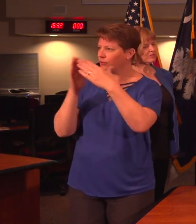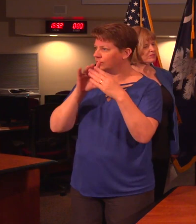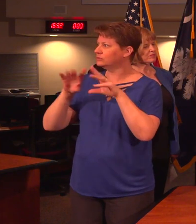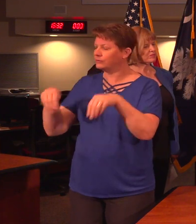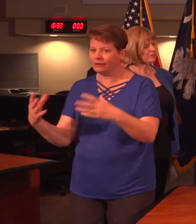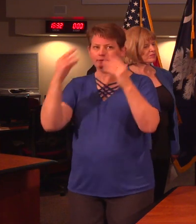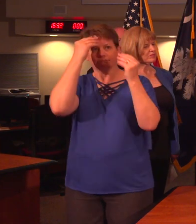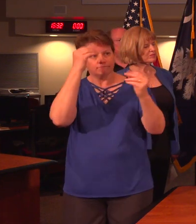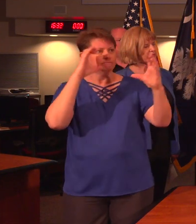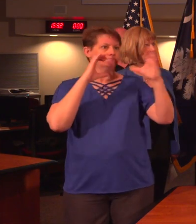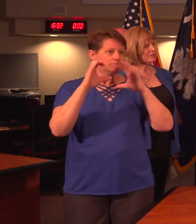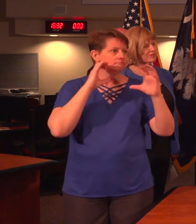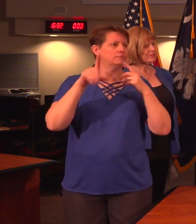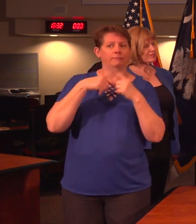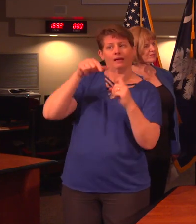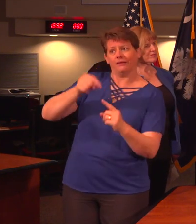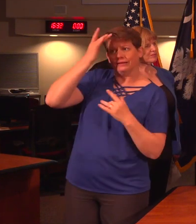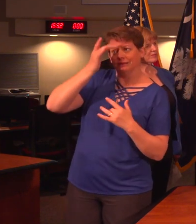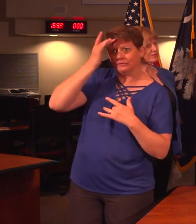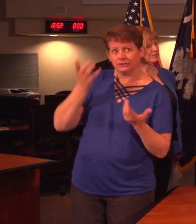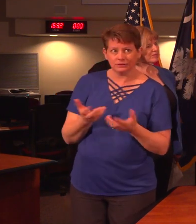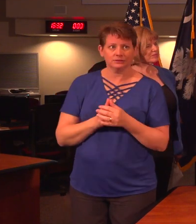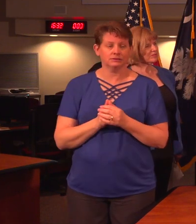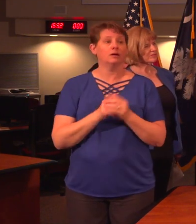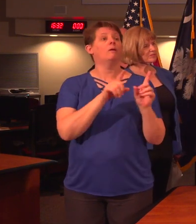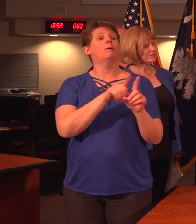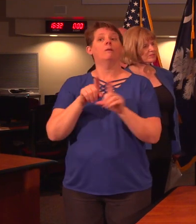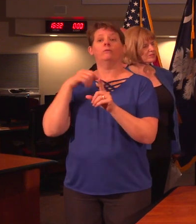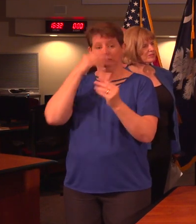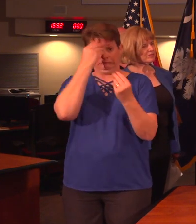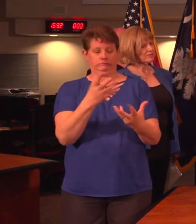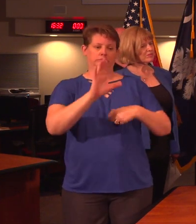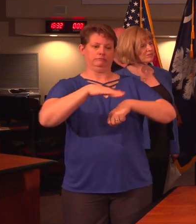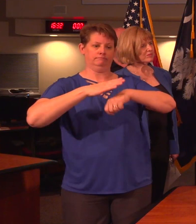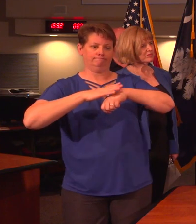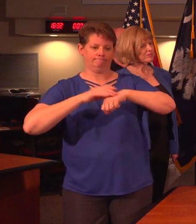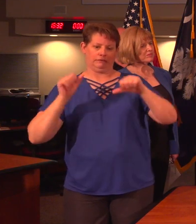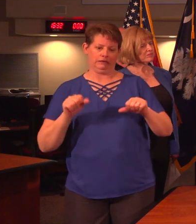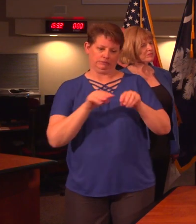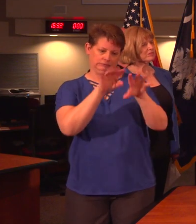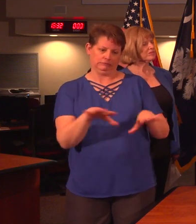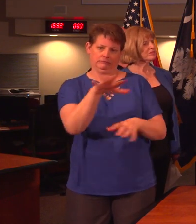communications and education about illness, including alerting communities to be aware of potential spread.